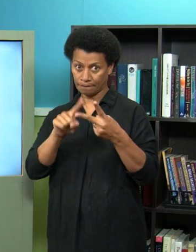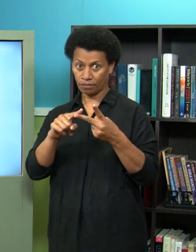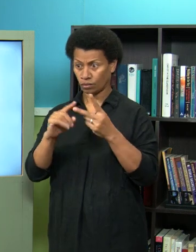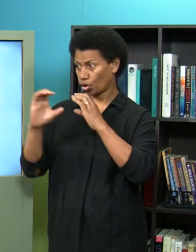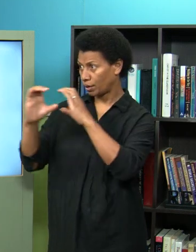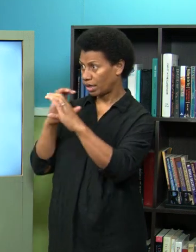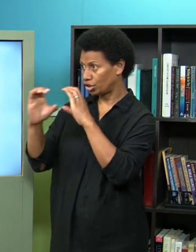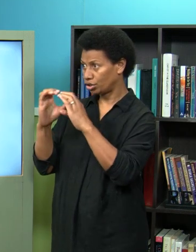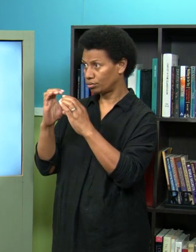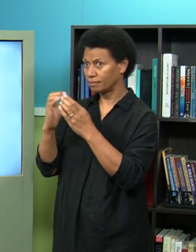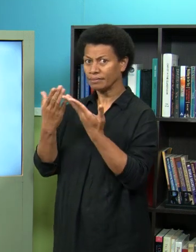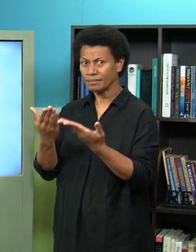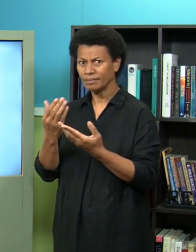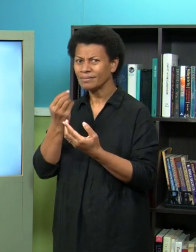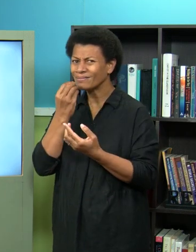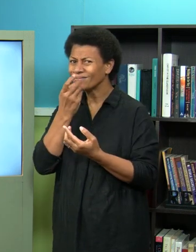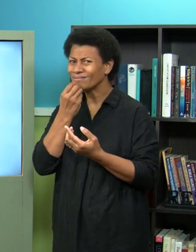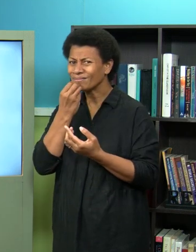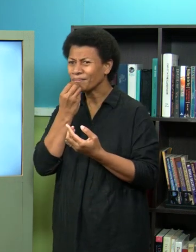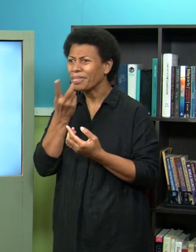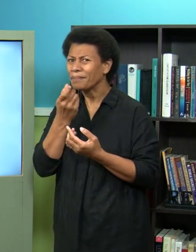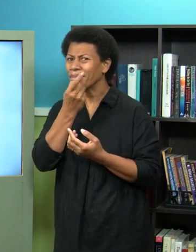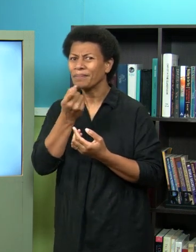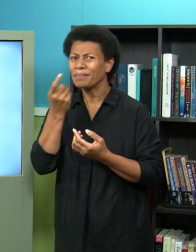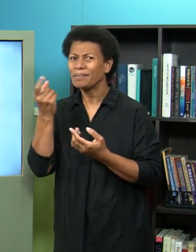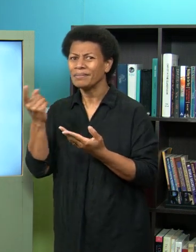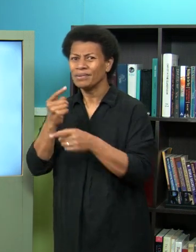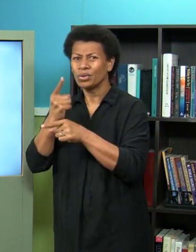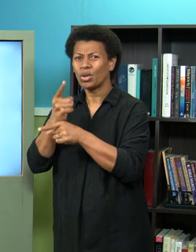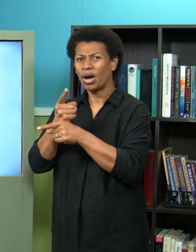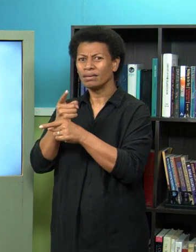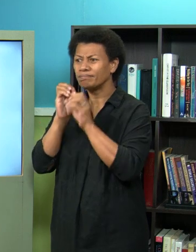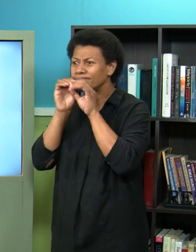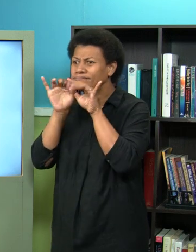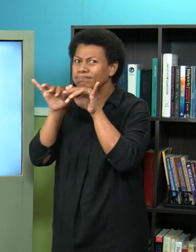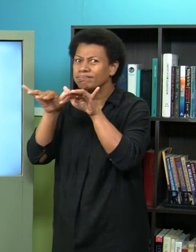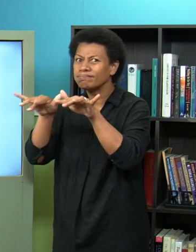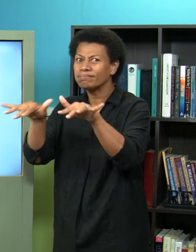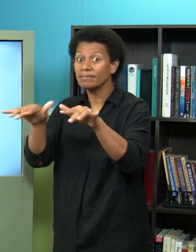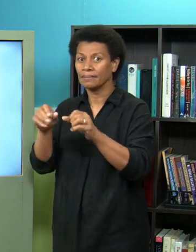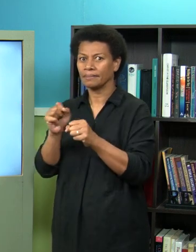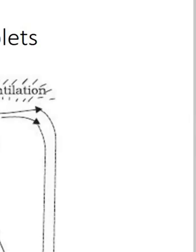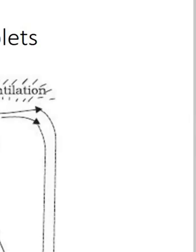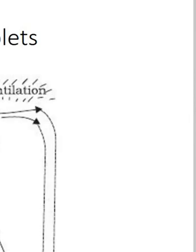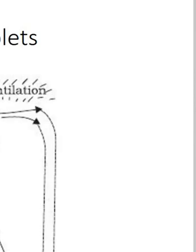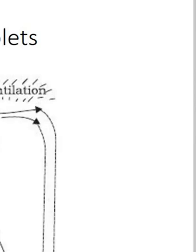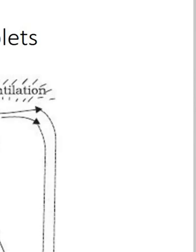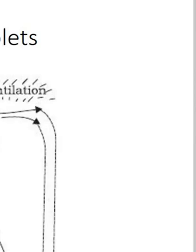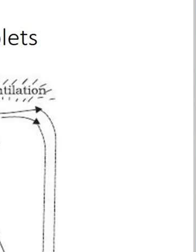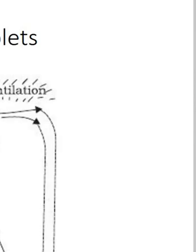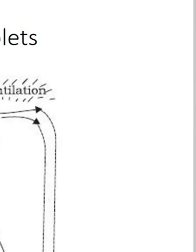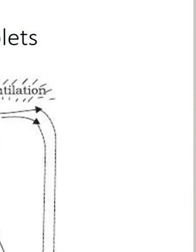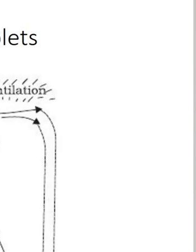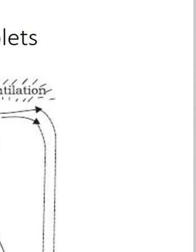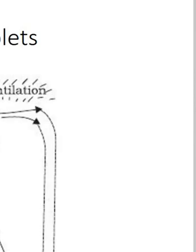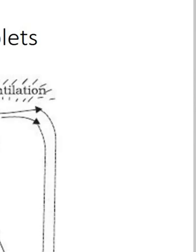these particles of your sputum which come out and the virus is present in these in these particles so take again